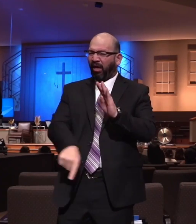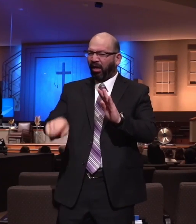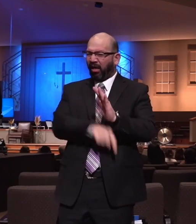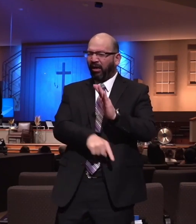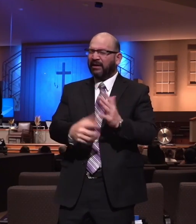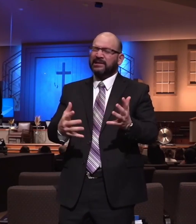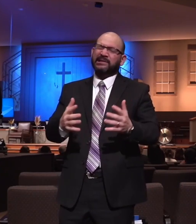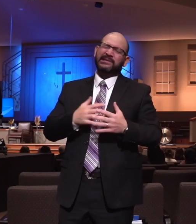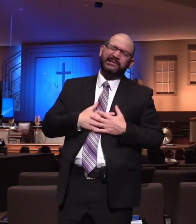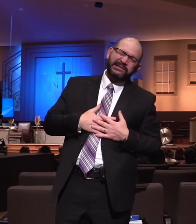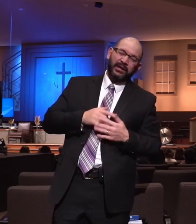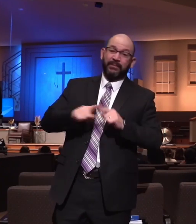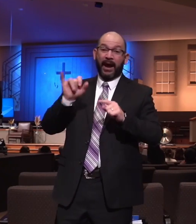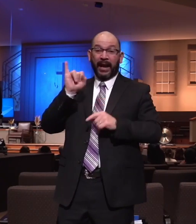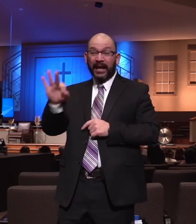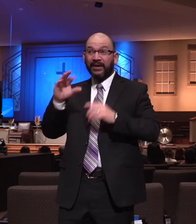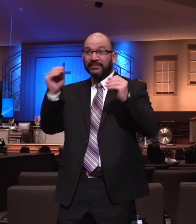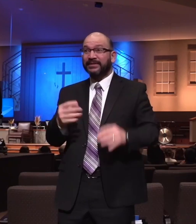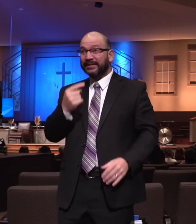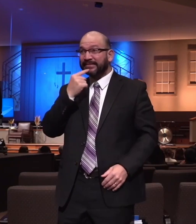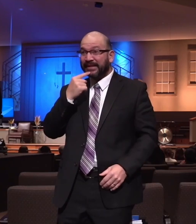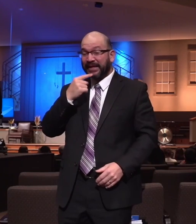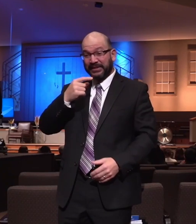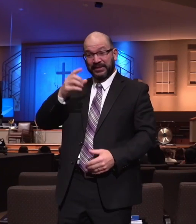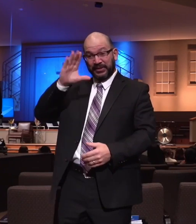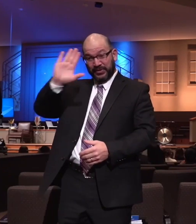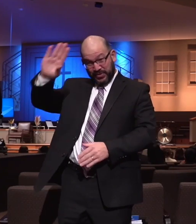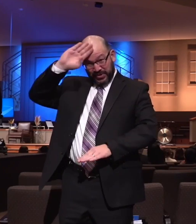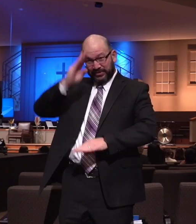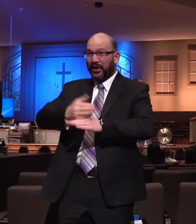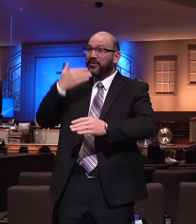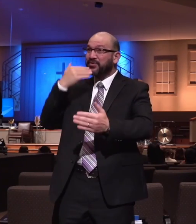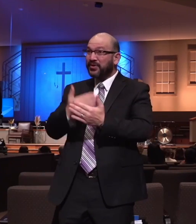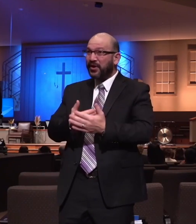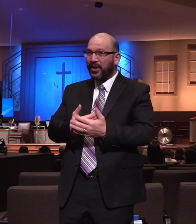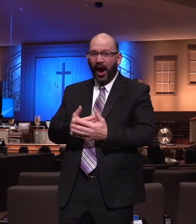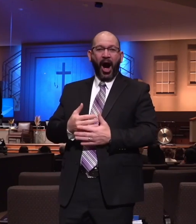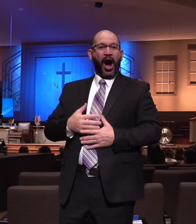when you get the note that says he had a good day. And in fact, how many of you are like me? You frame it.